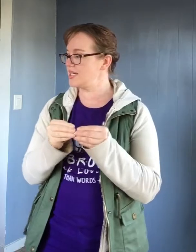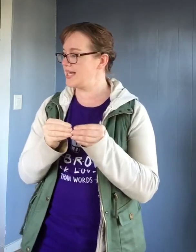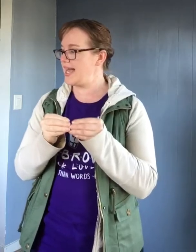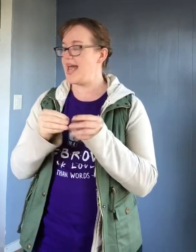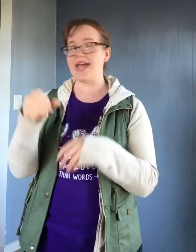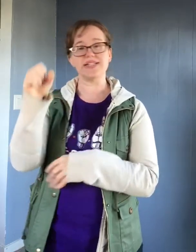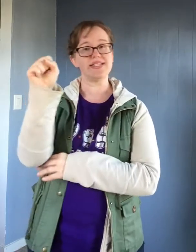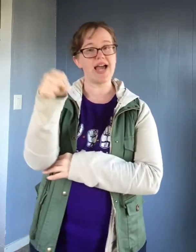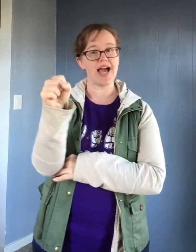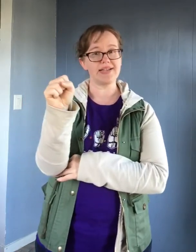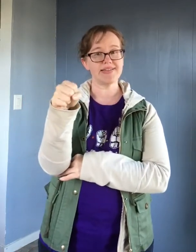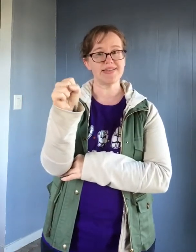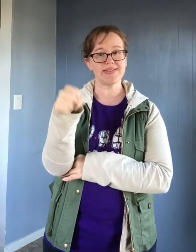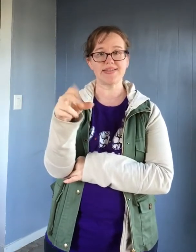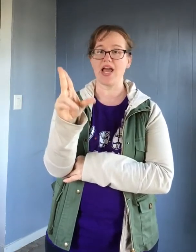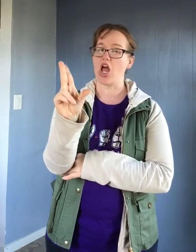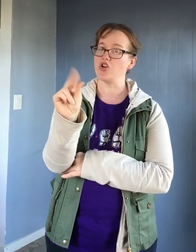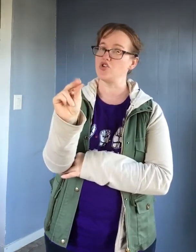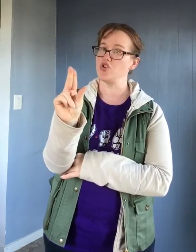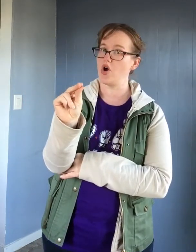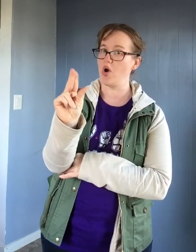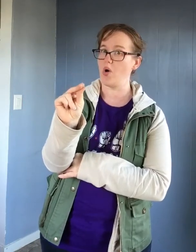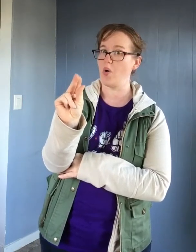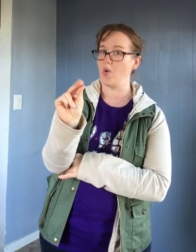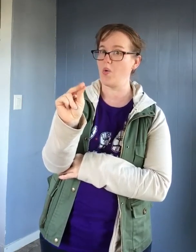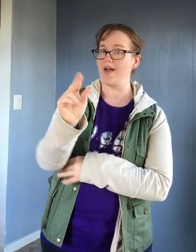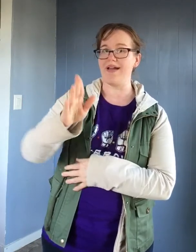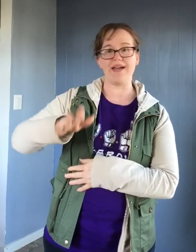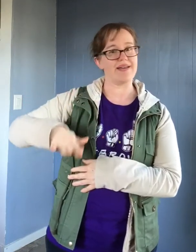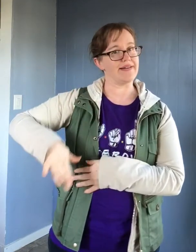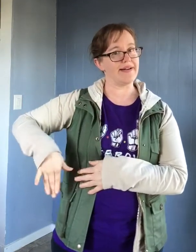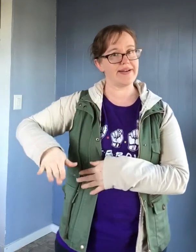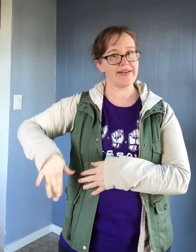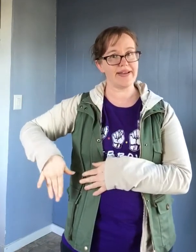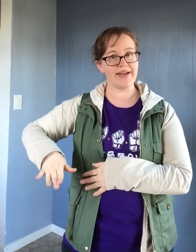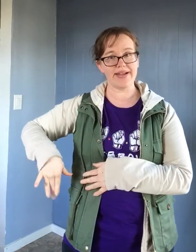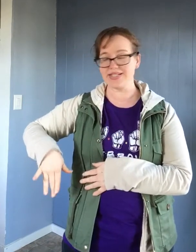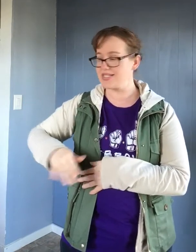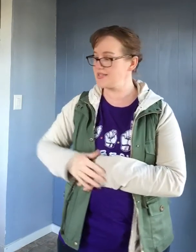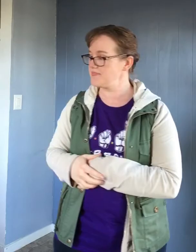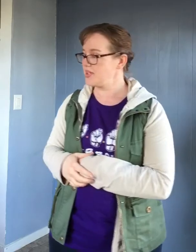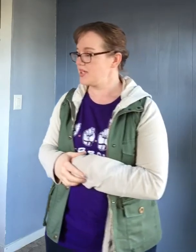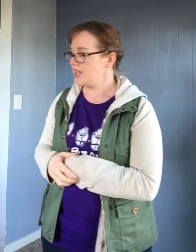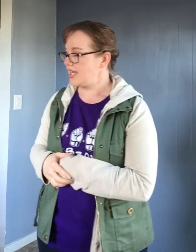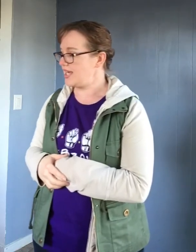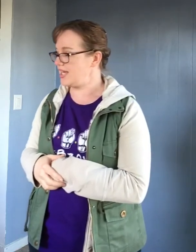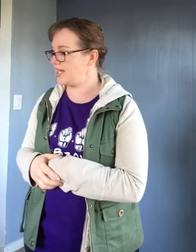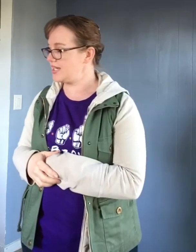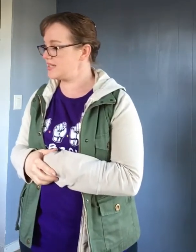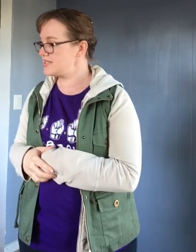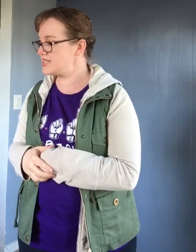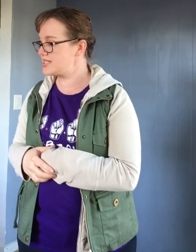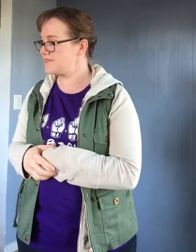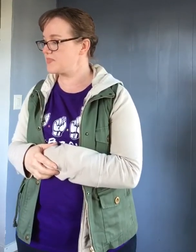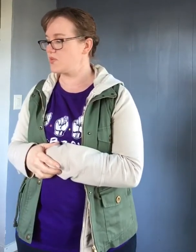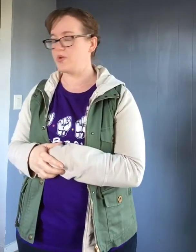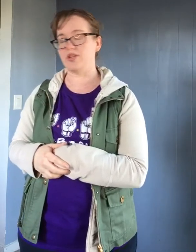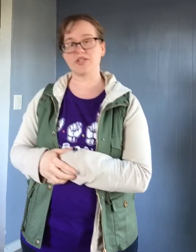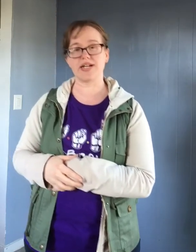And we learned how